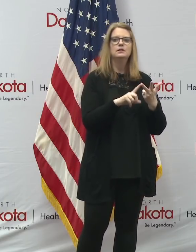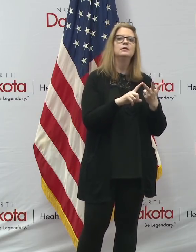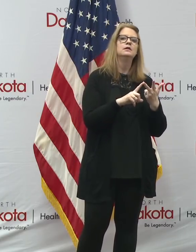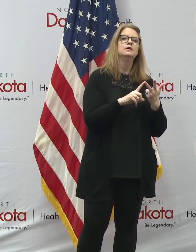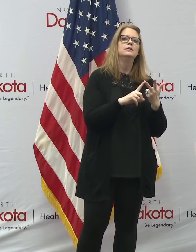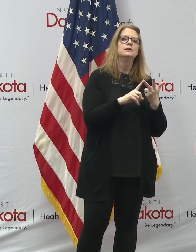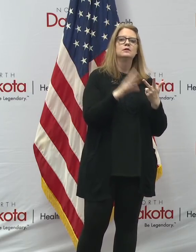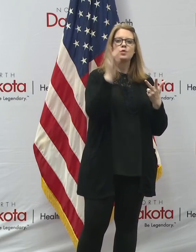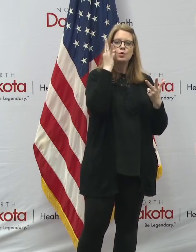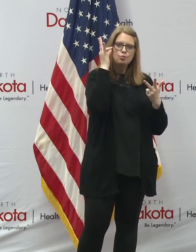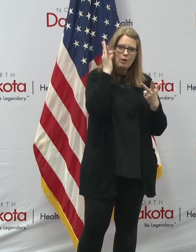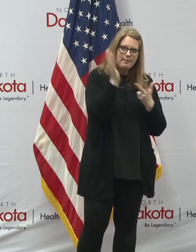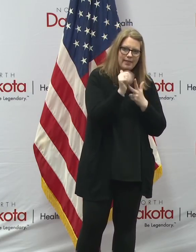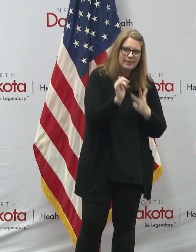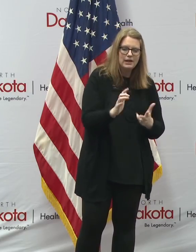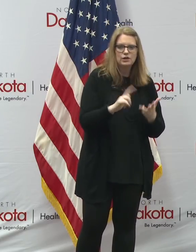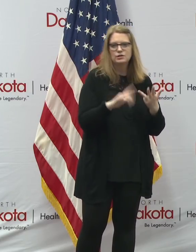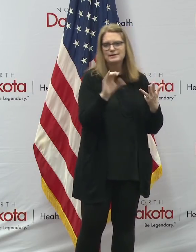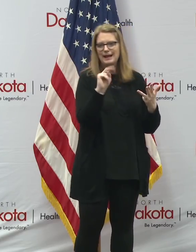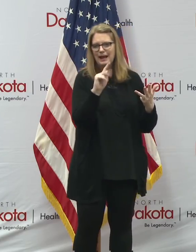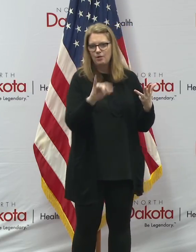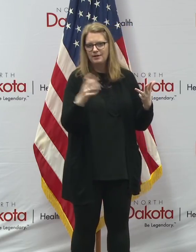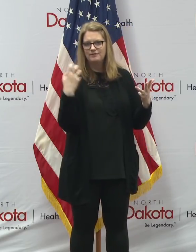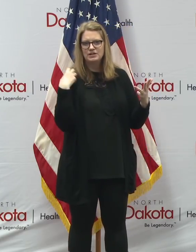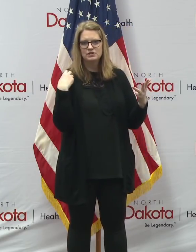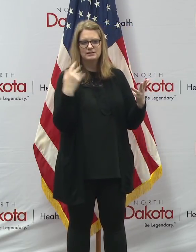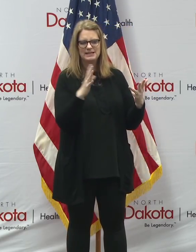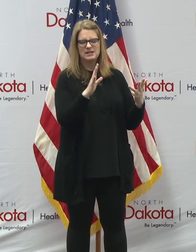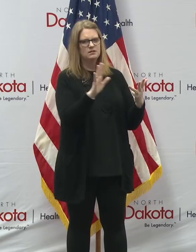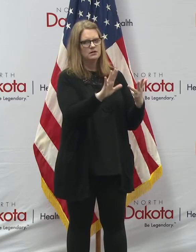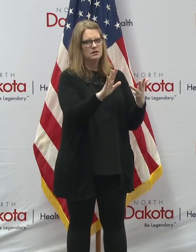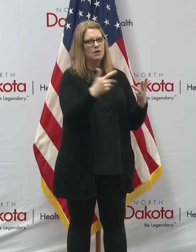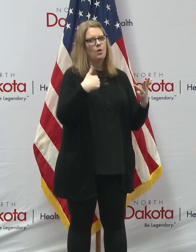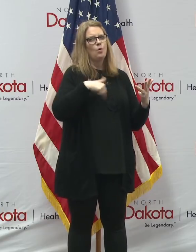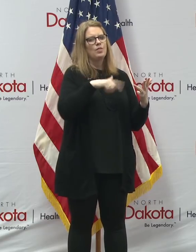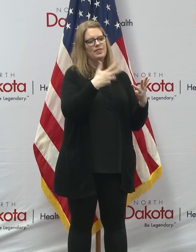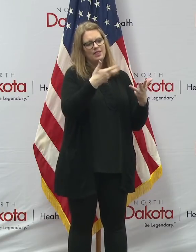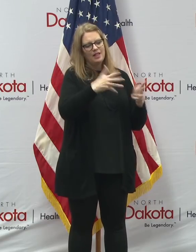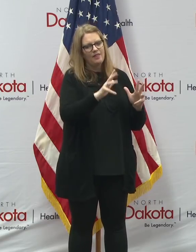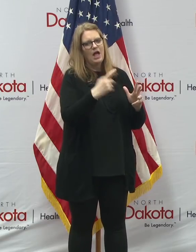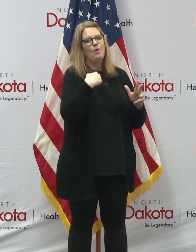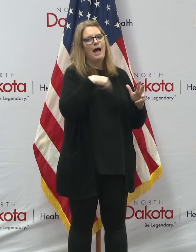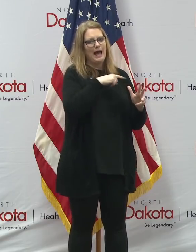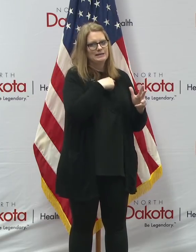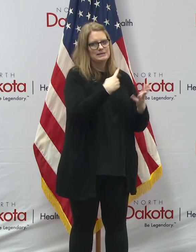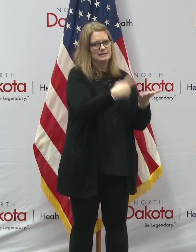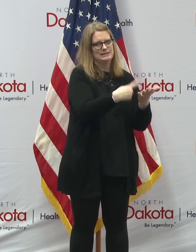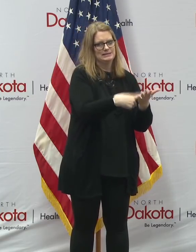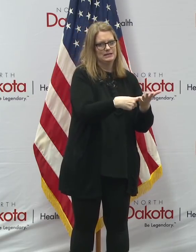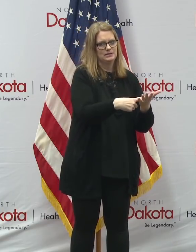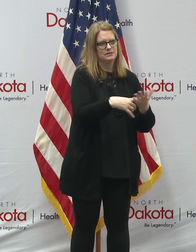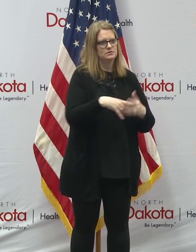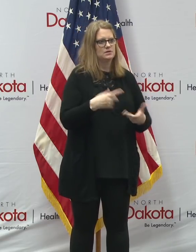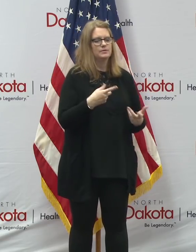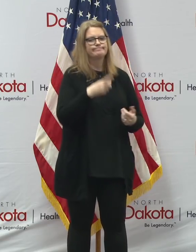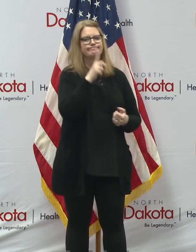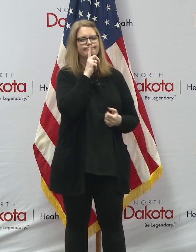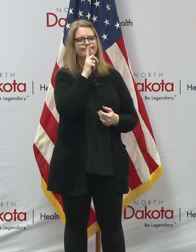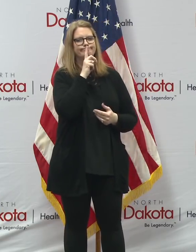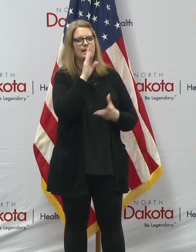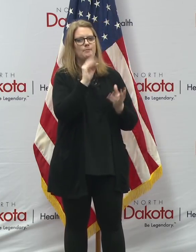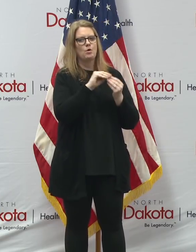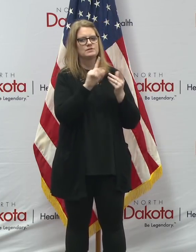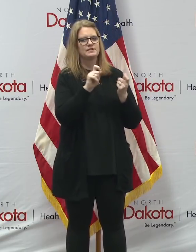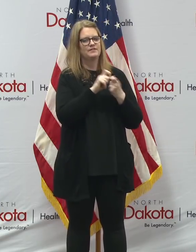tribal leaders, county officials, everybody has said, let us handle the communications locally. So we're not going to be any more specific than that.